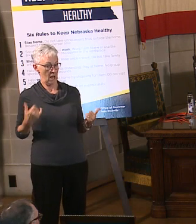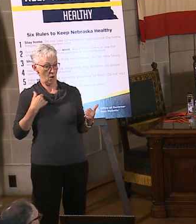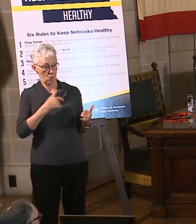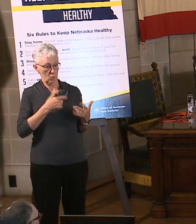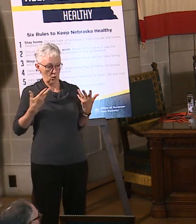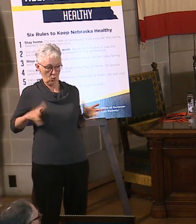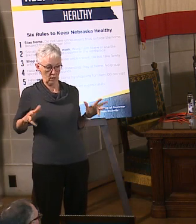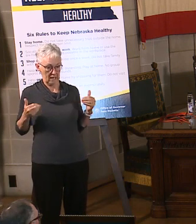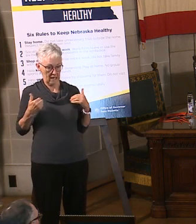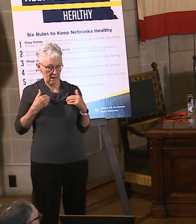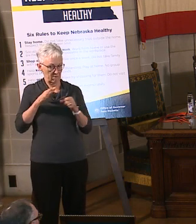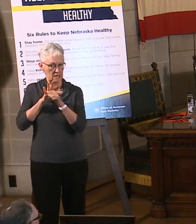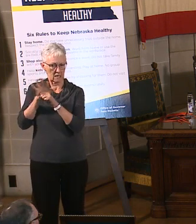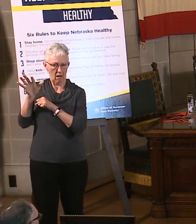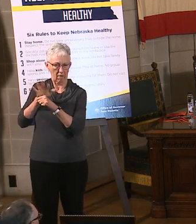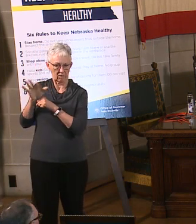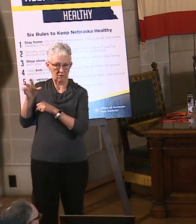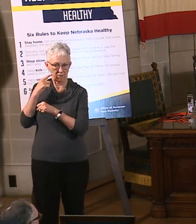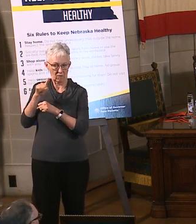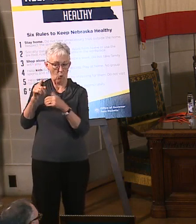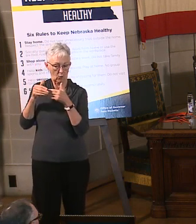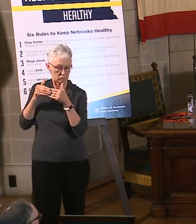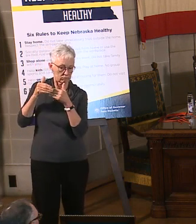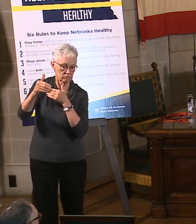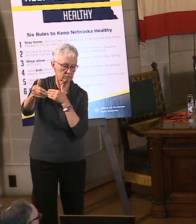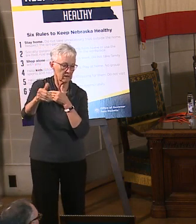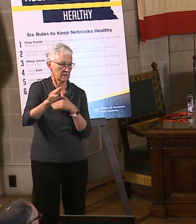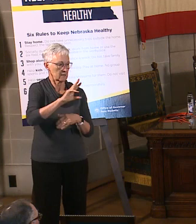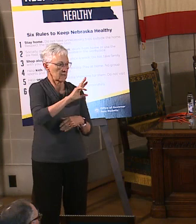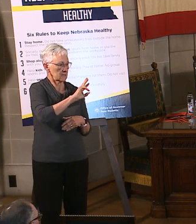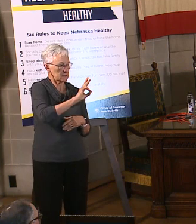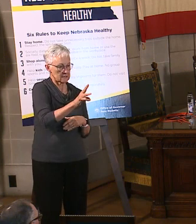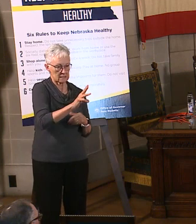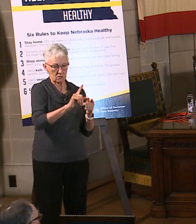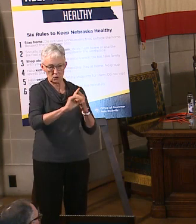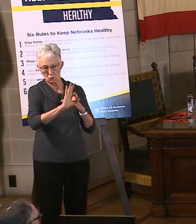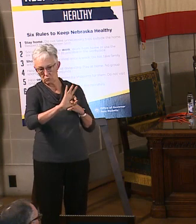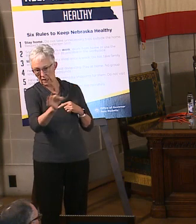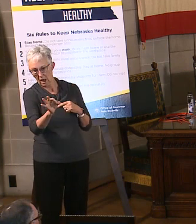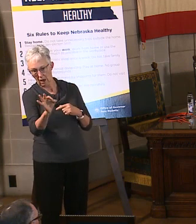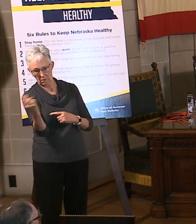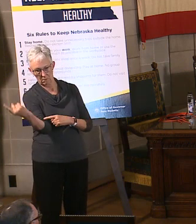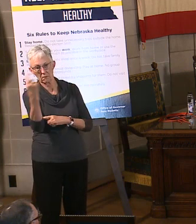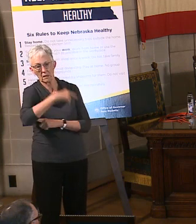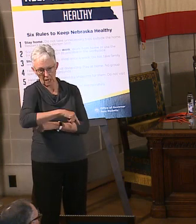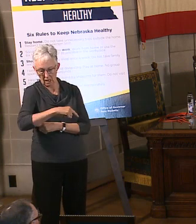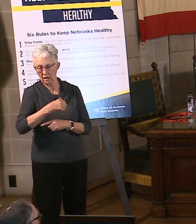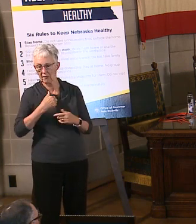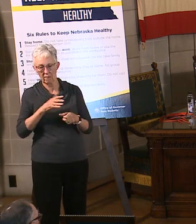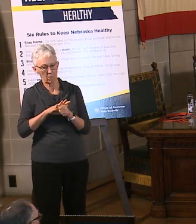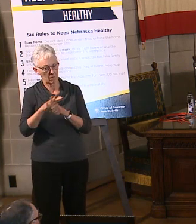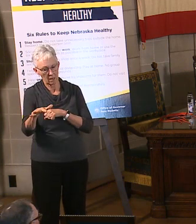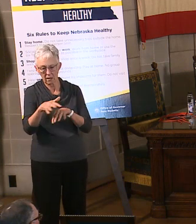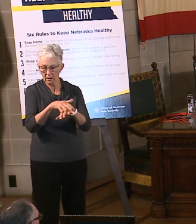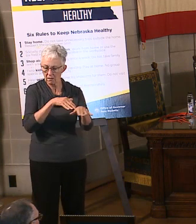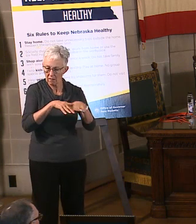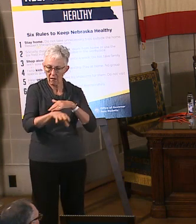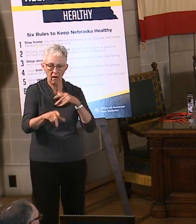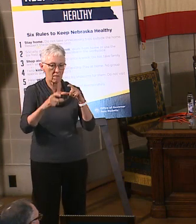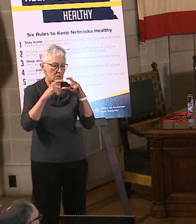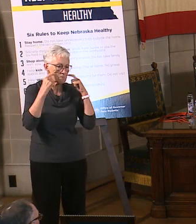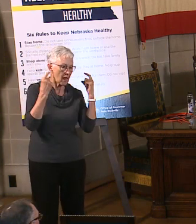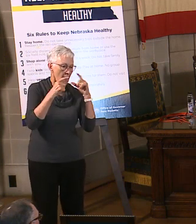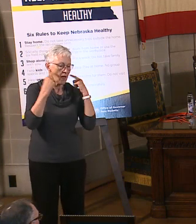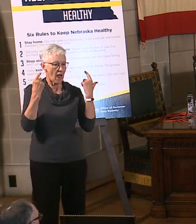things like masks and face shields and gloves and gowns and so forth. So to be able to provide that out to folks. So